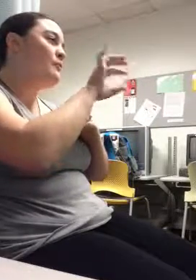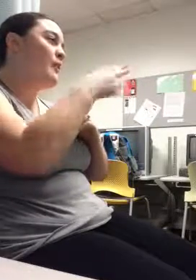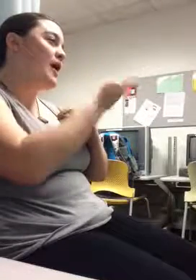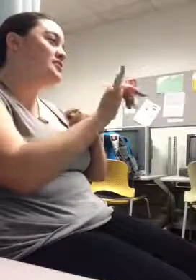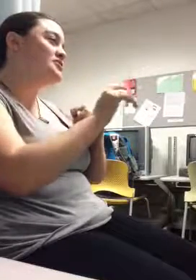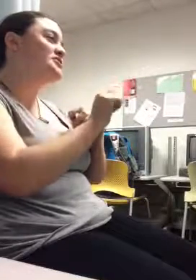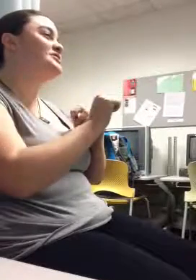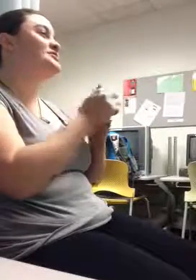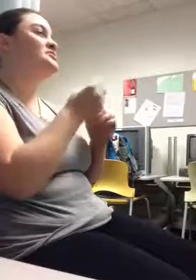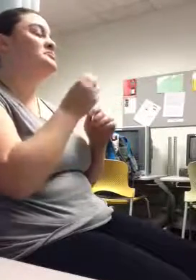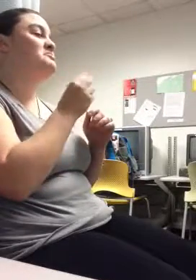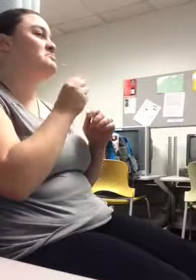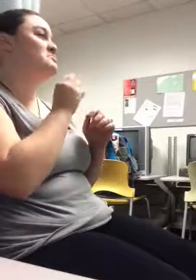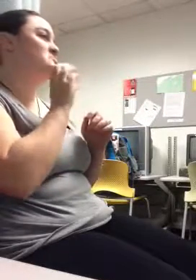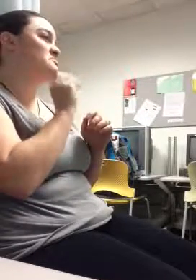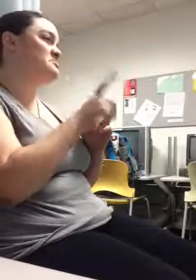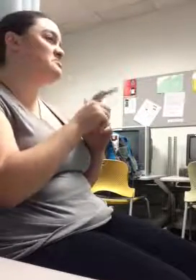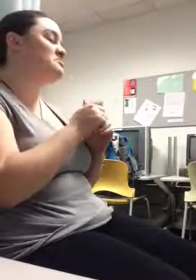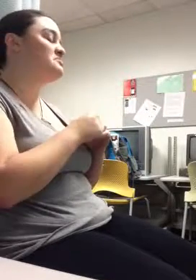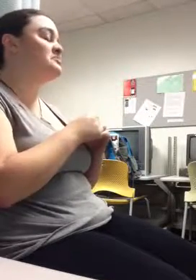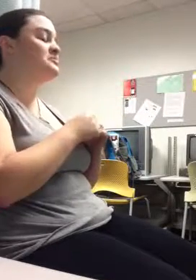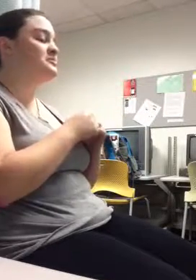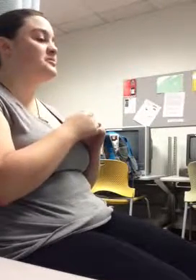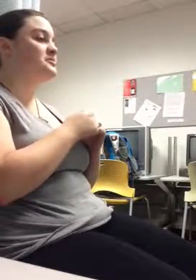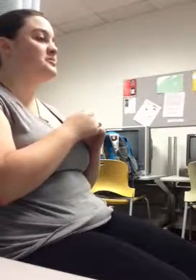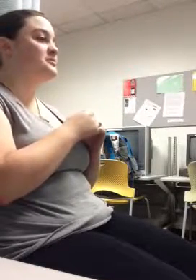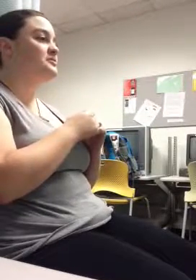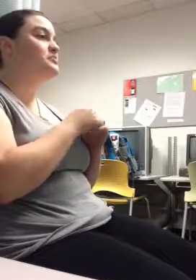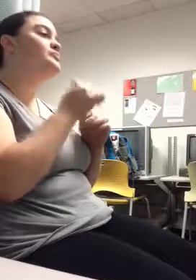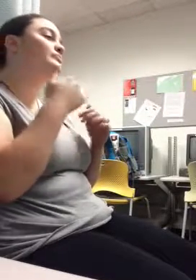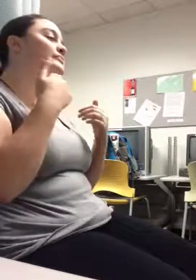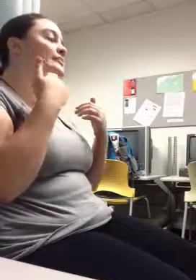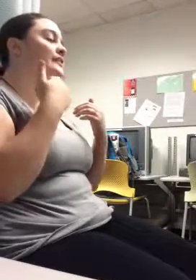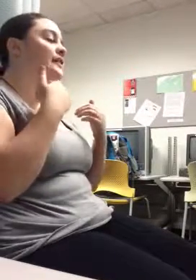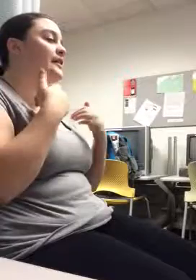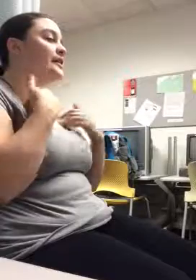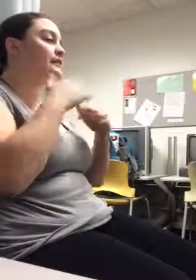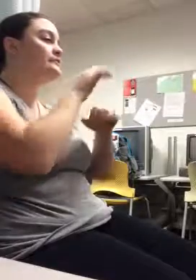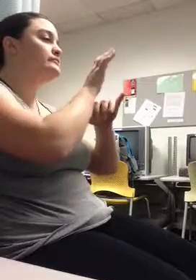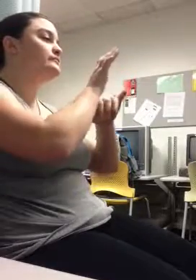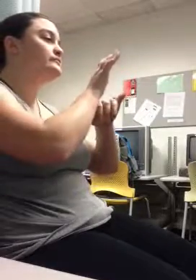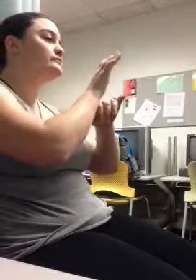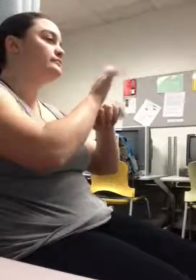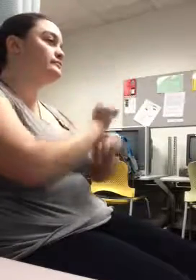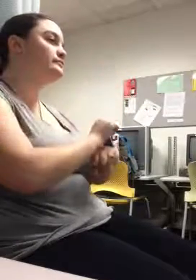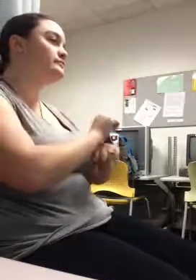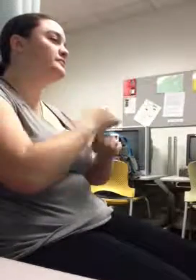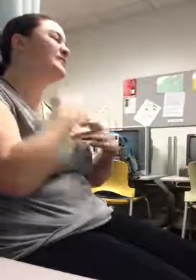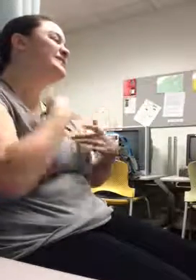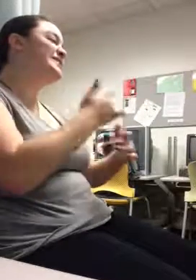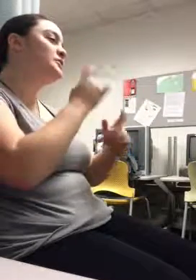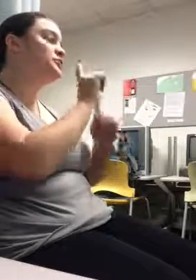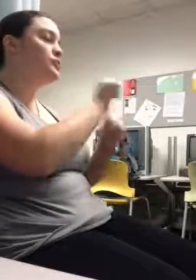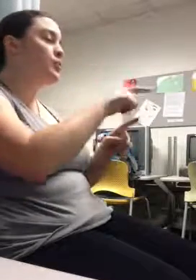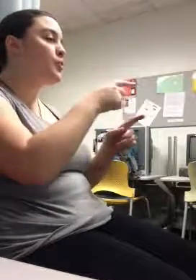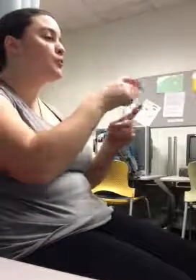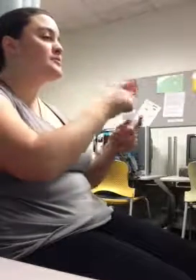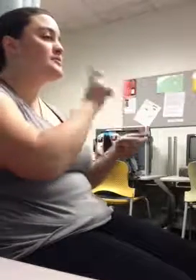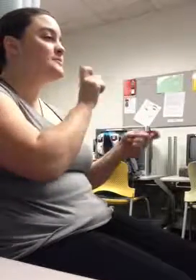took us, you know, all around. They have a typical route that they go. And, you know, they have certain pods of whales that they track and